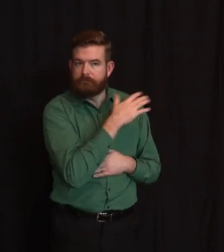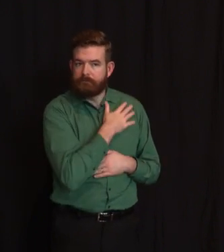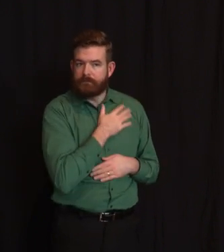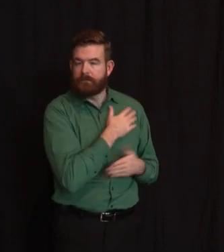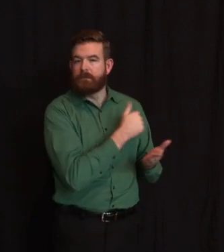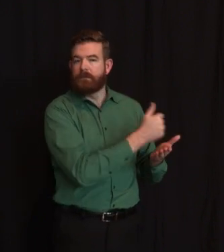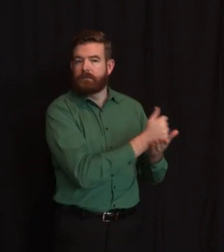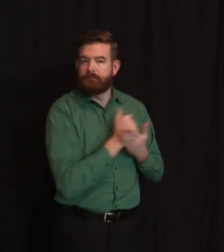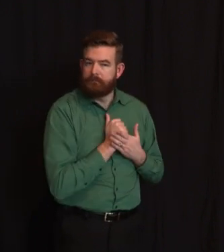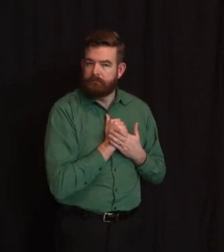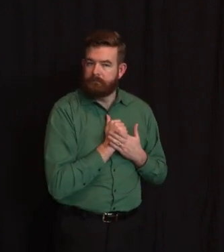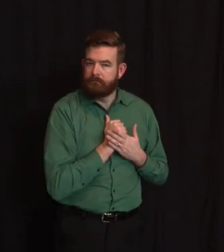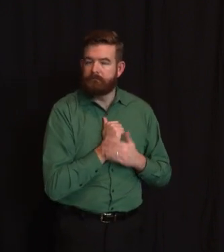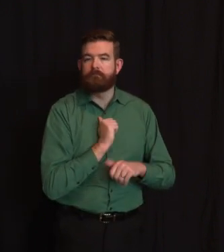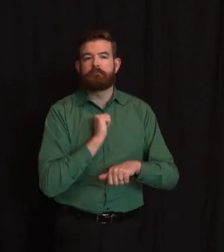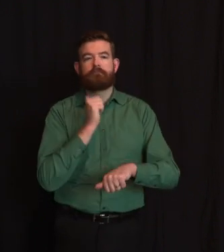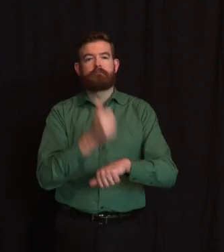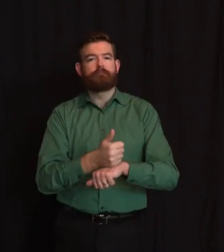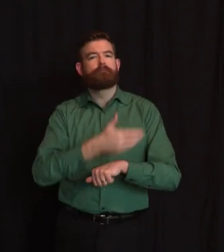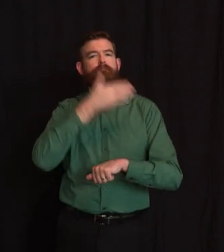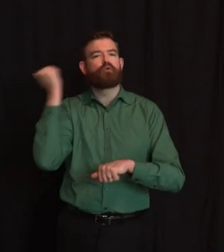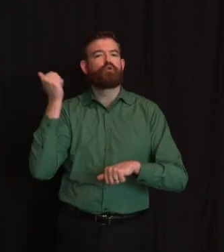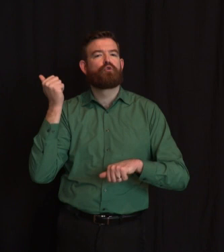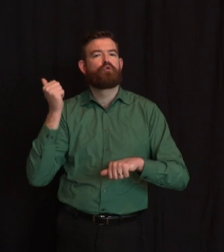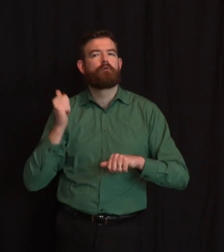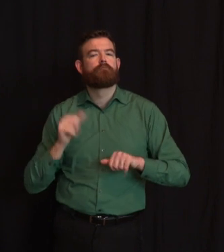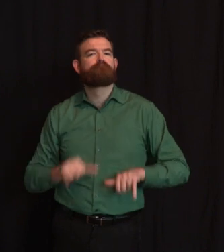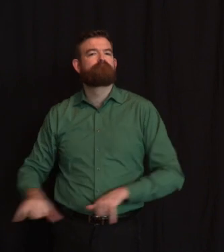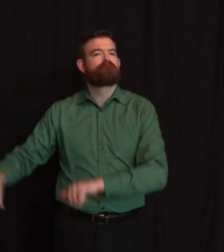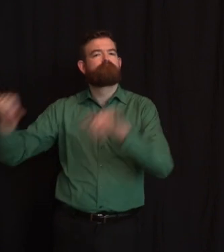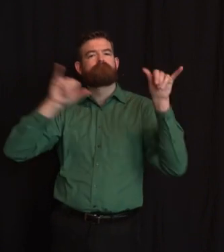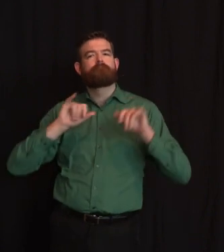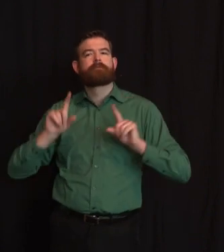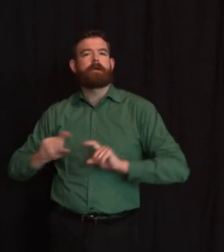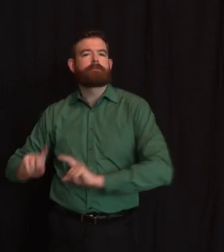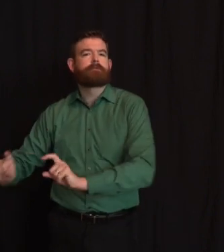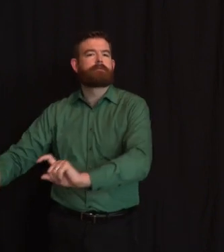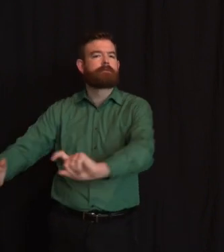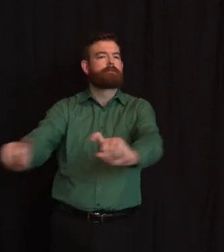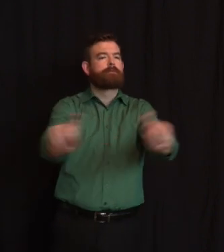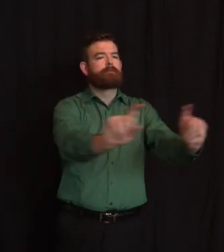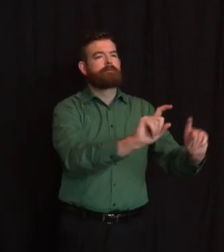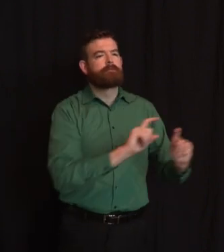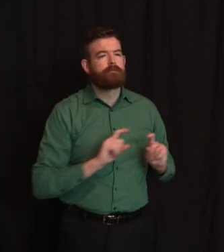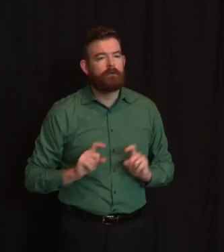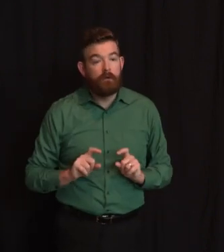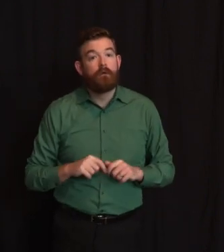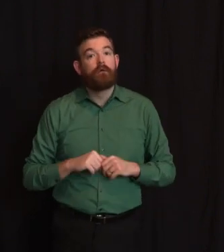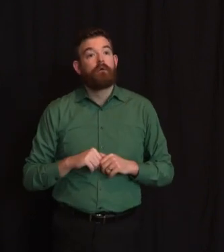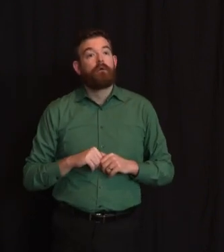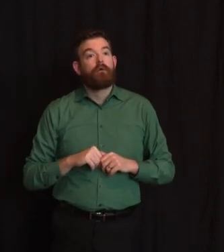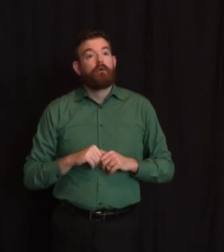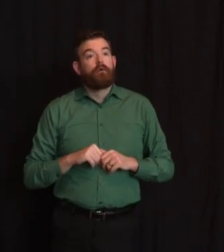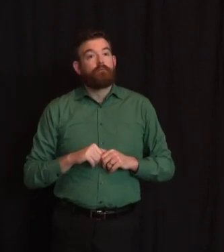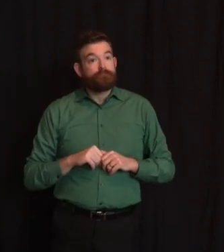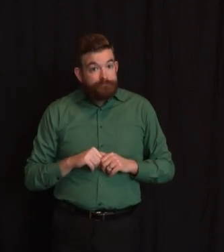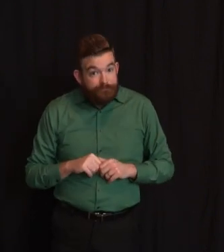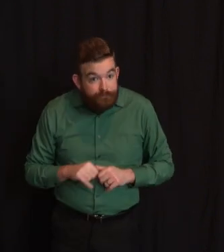allow us, you and us, the confidence we're going to need to get that dimmer on the light switch back up again. With that, Charlie.